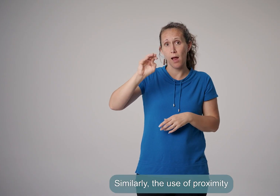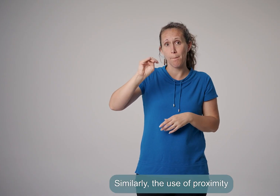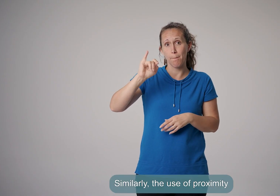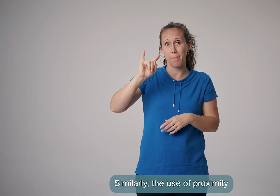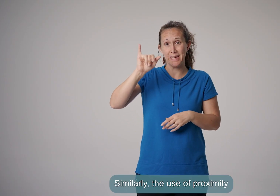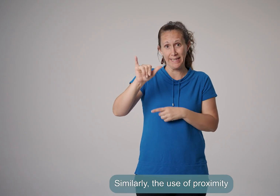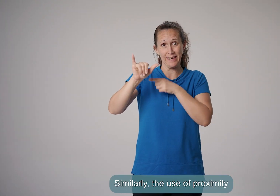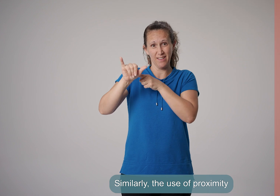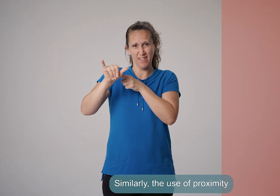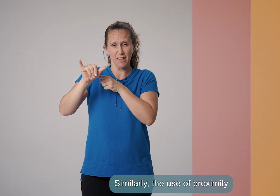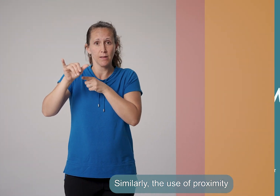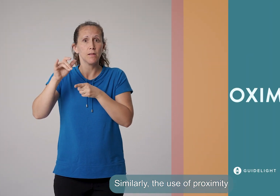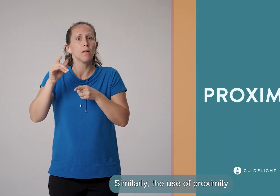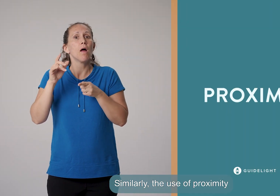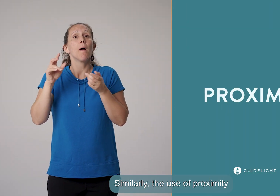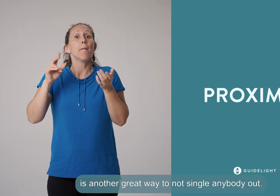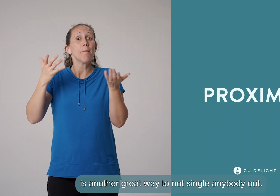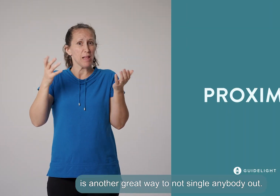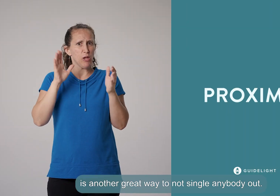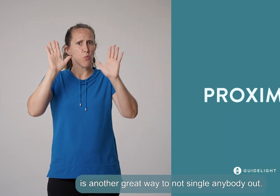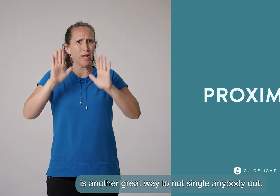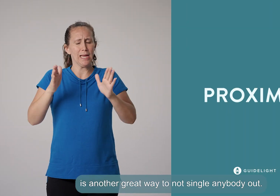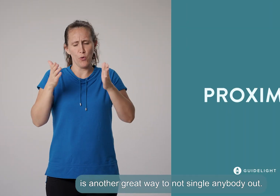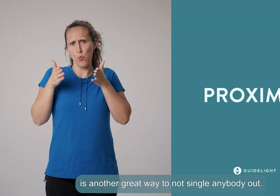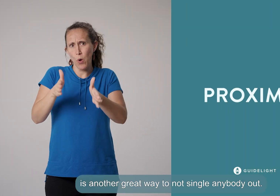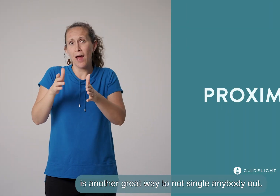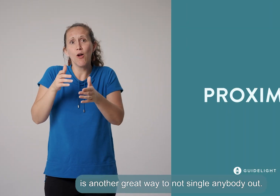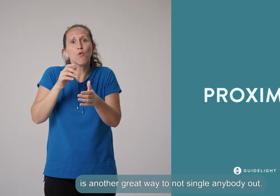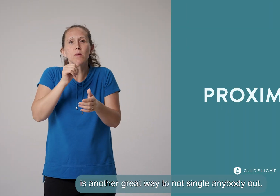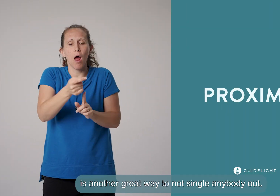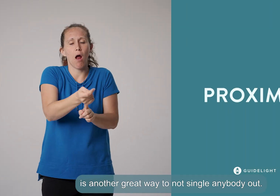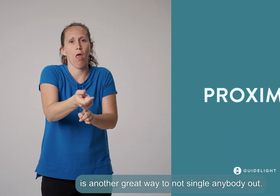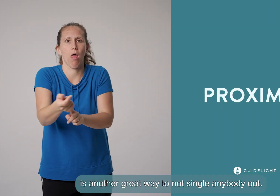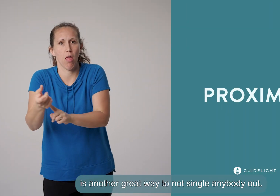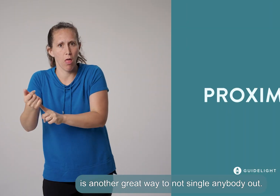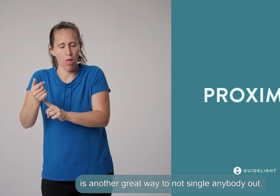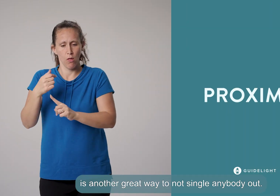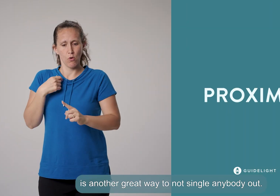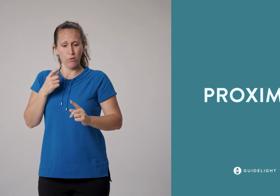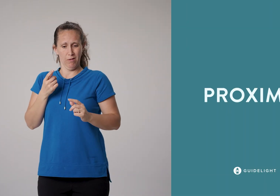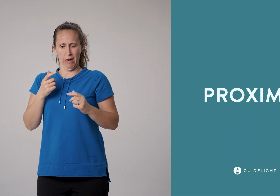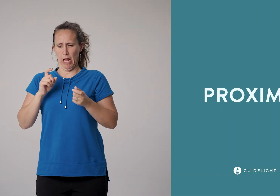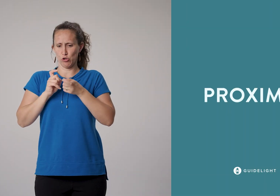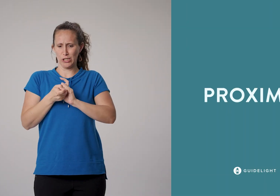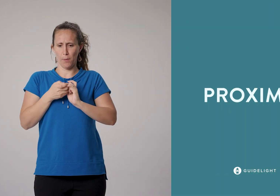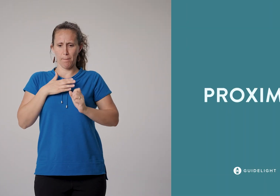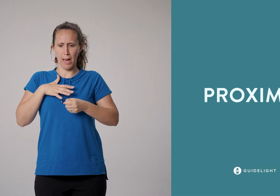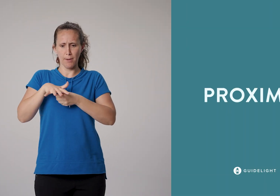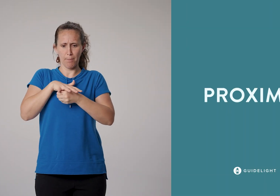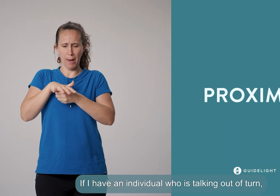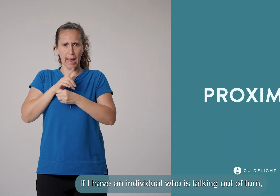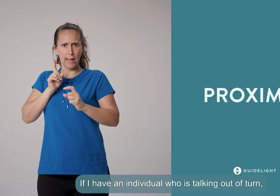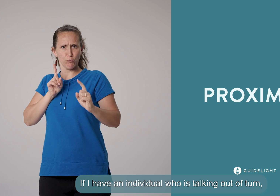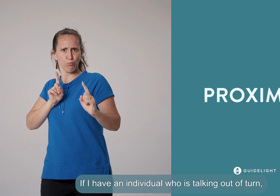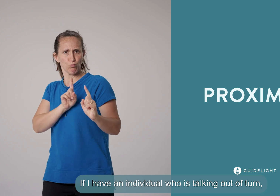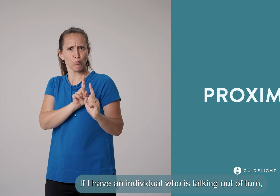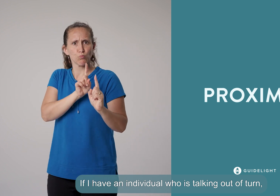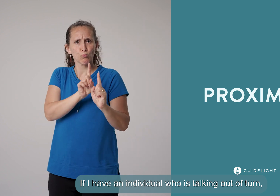Similarly, the use of proximity is another great way to not single anybody out. If I have an individual